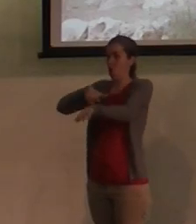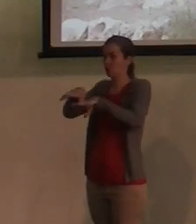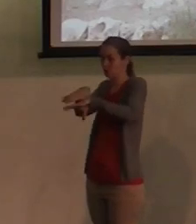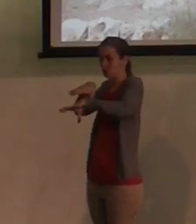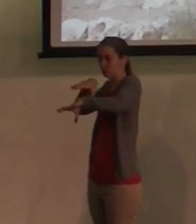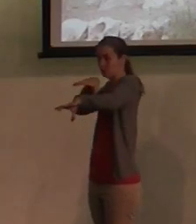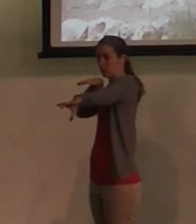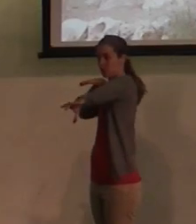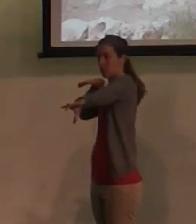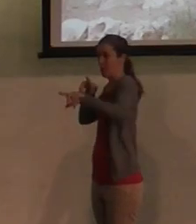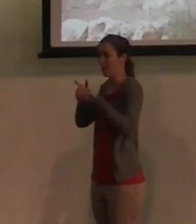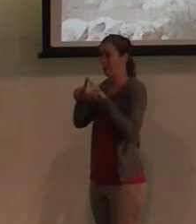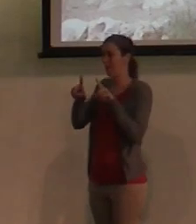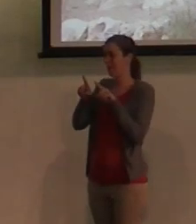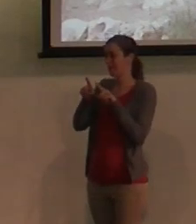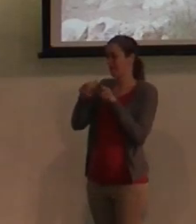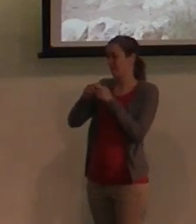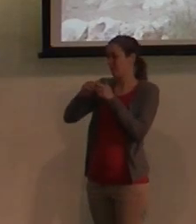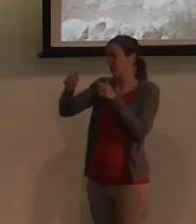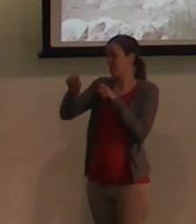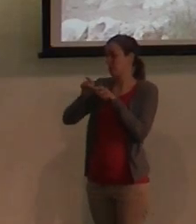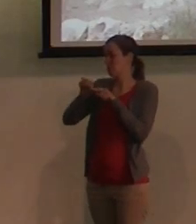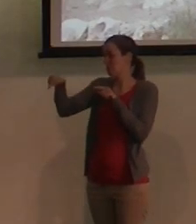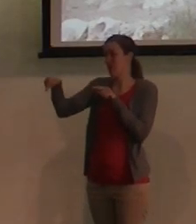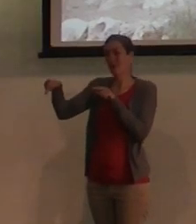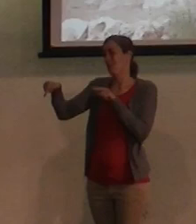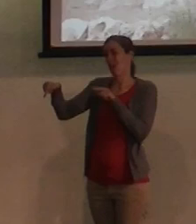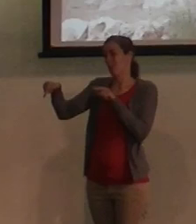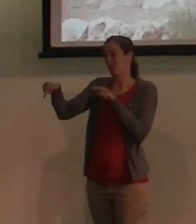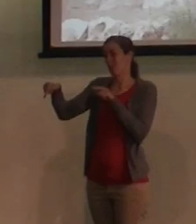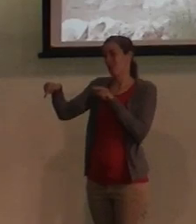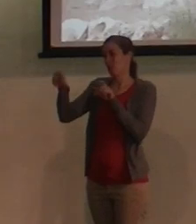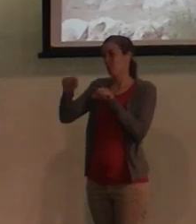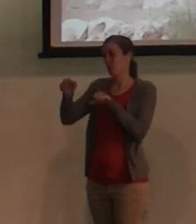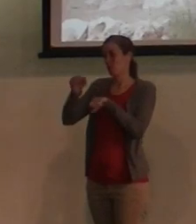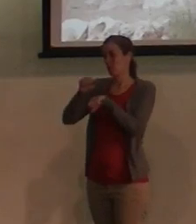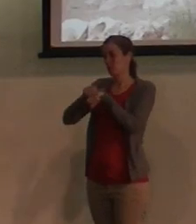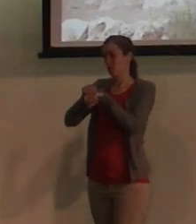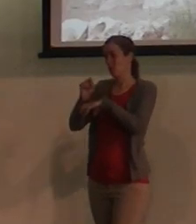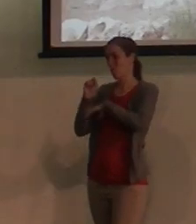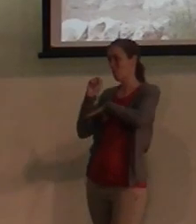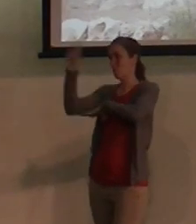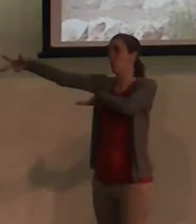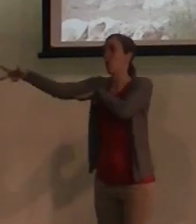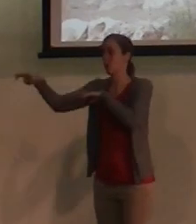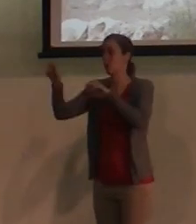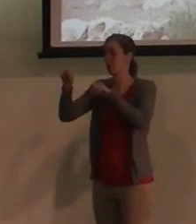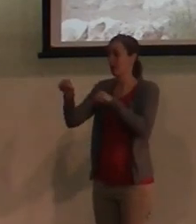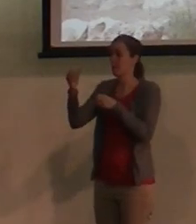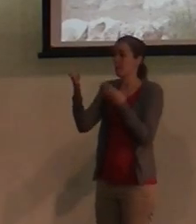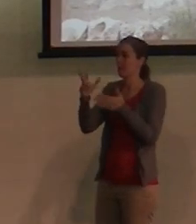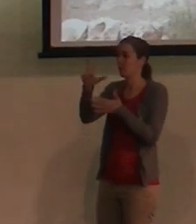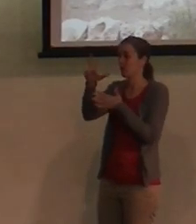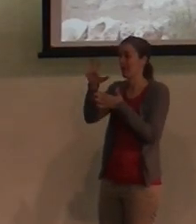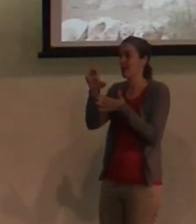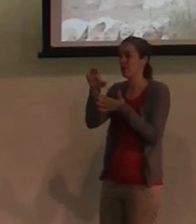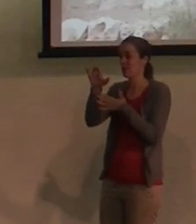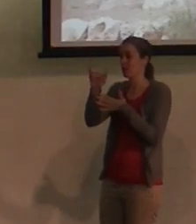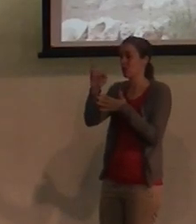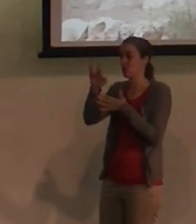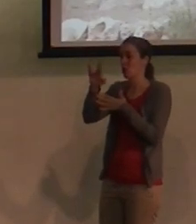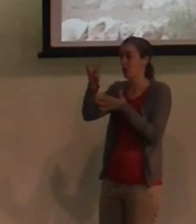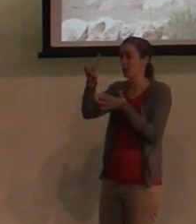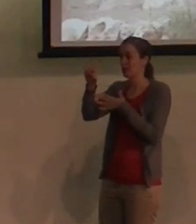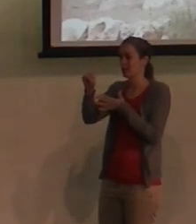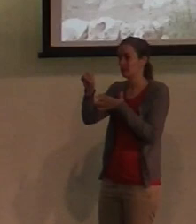But I'm guessing my guess is maybe, maybe 300 yards straight across, you know, and so it's not